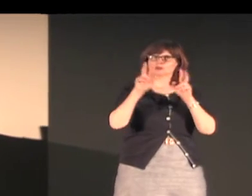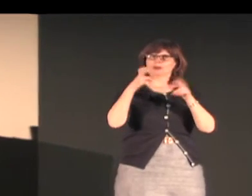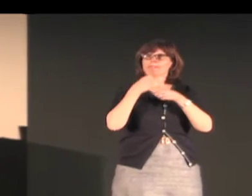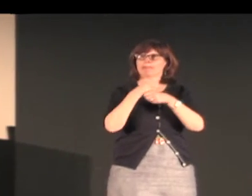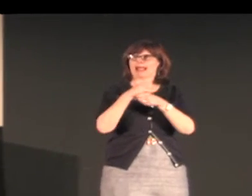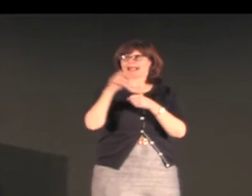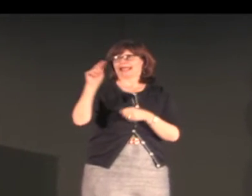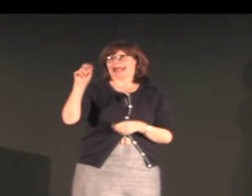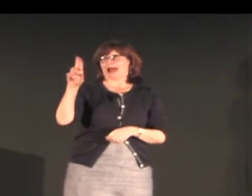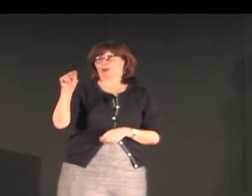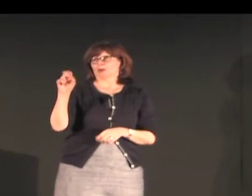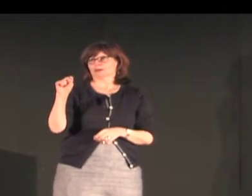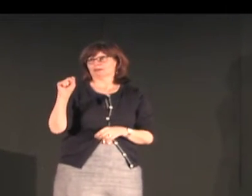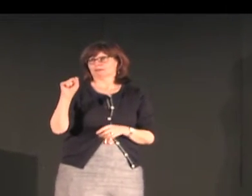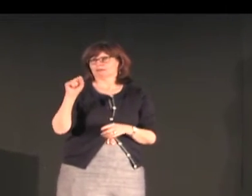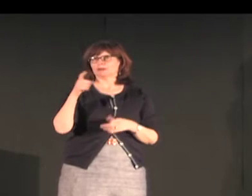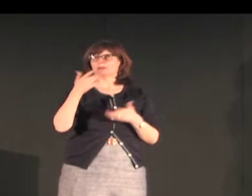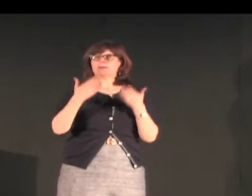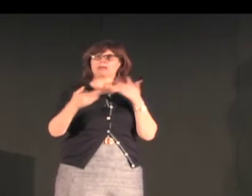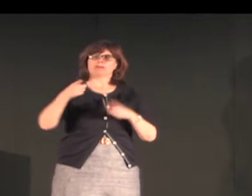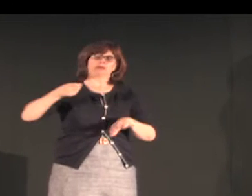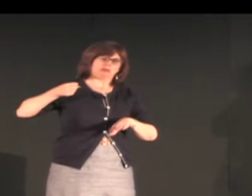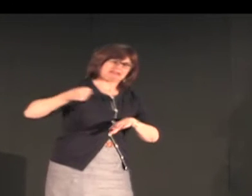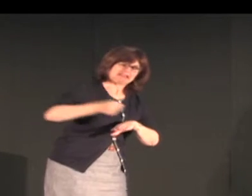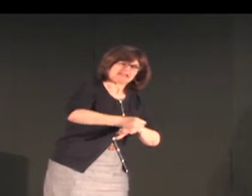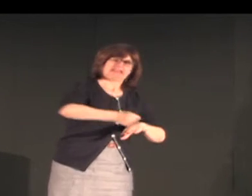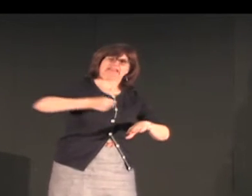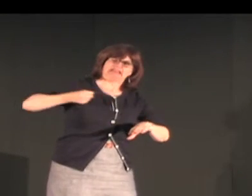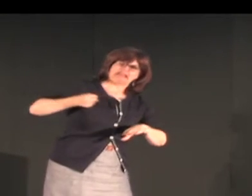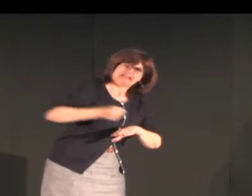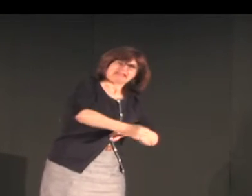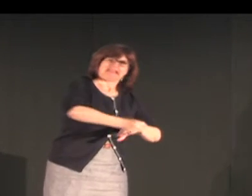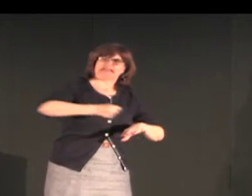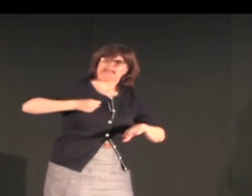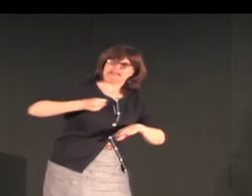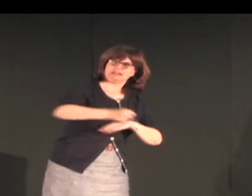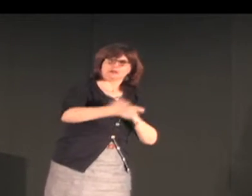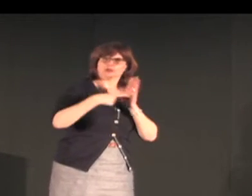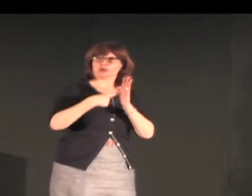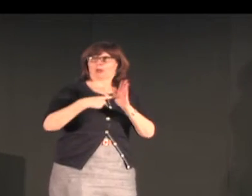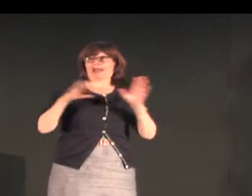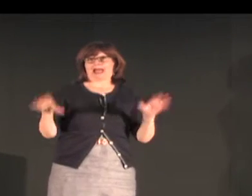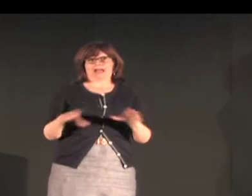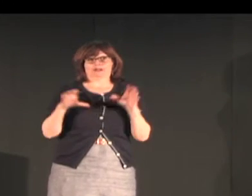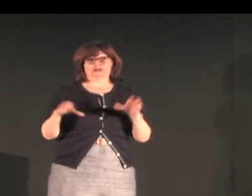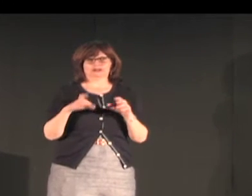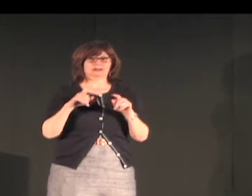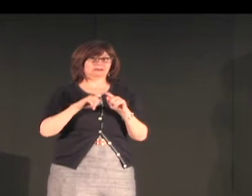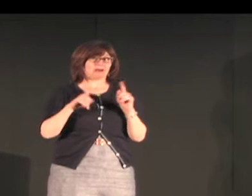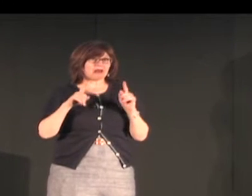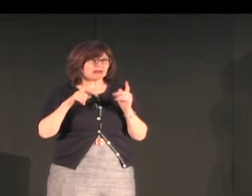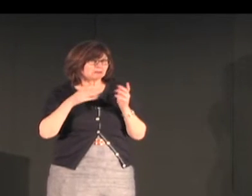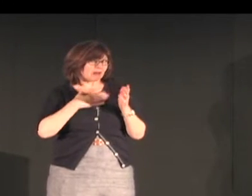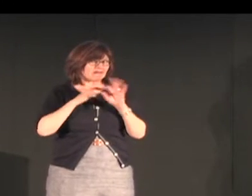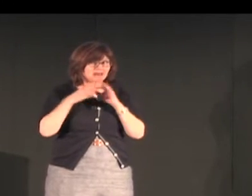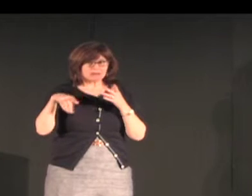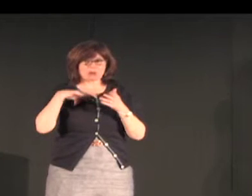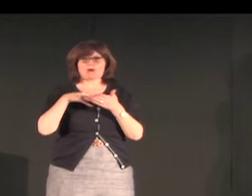so there are two ways to make nouns so perhaps it could be this for hands saw to show the action action